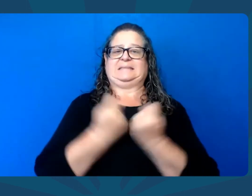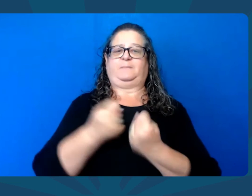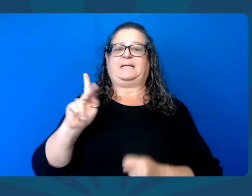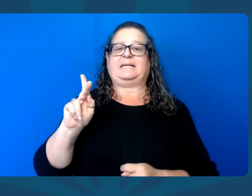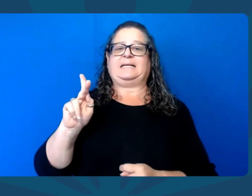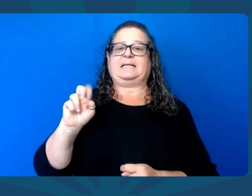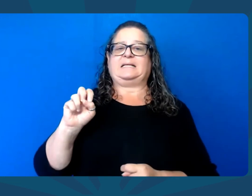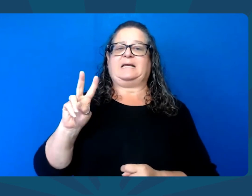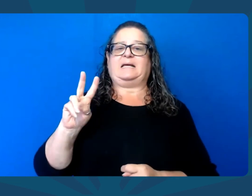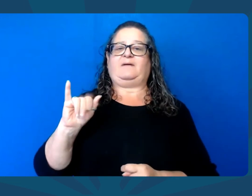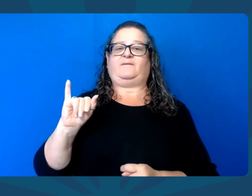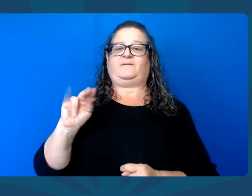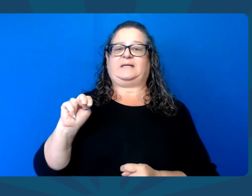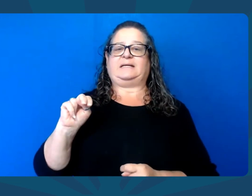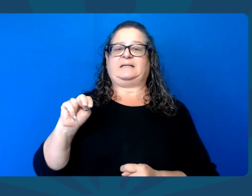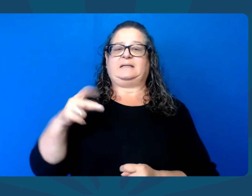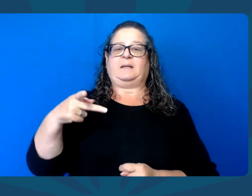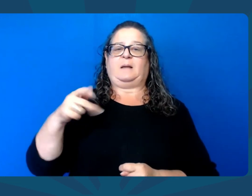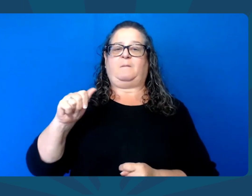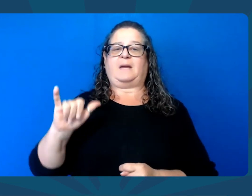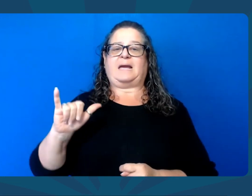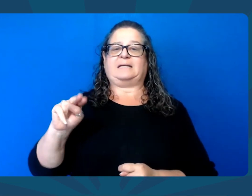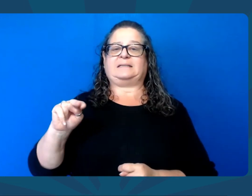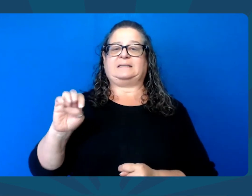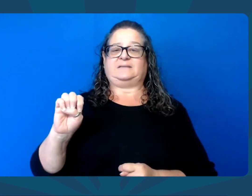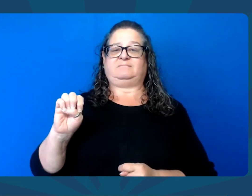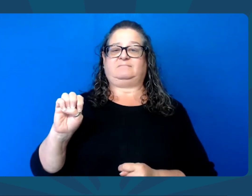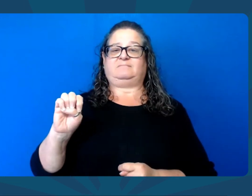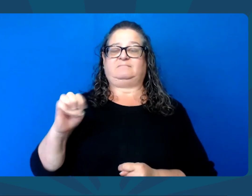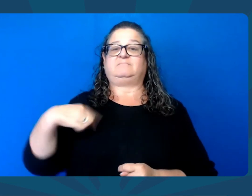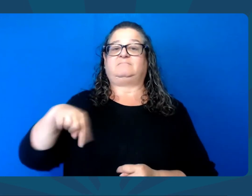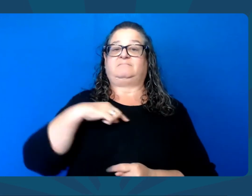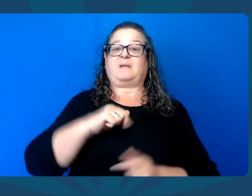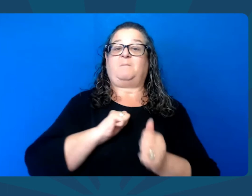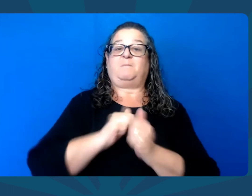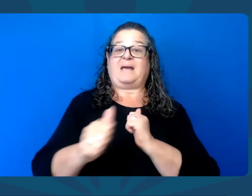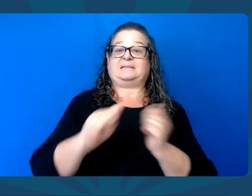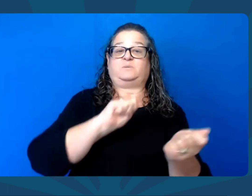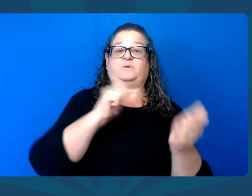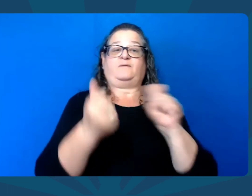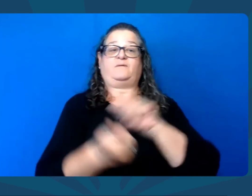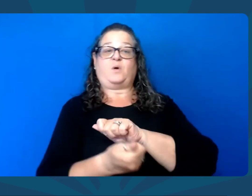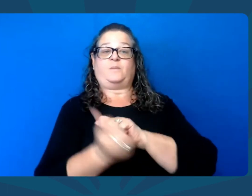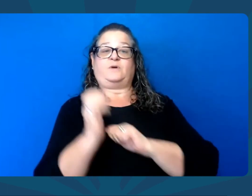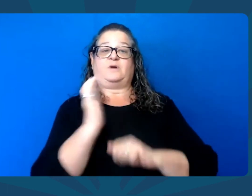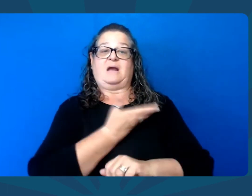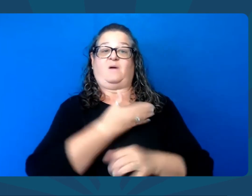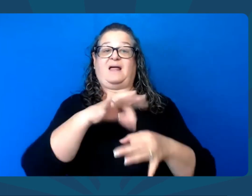As the House Majority Leader, I've worked with my seatmate, Kevin Payne,